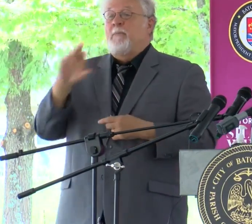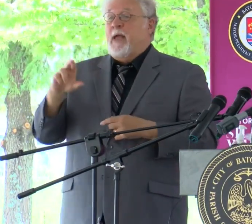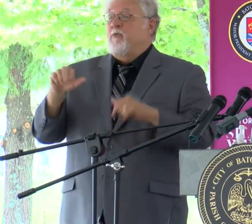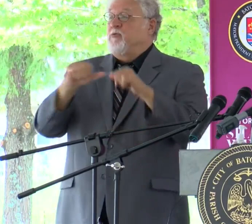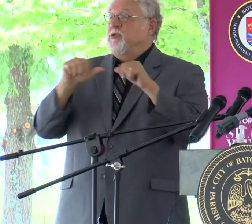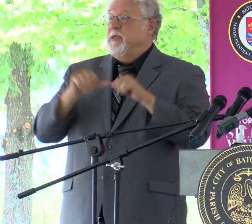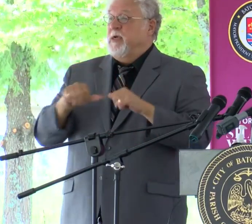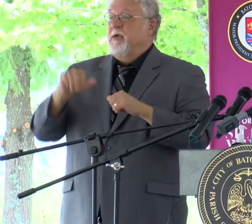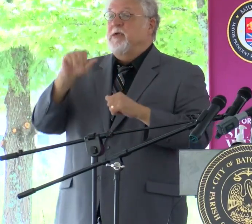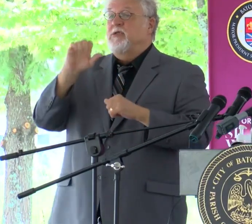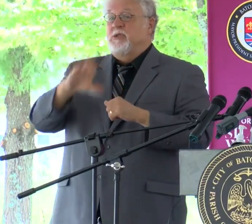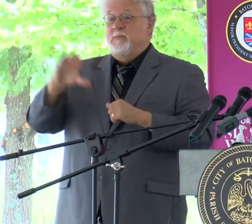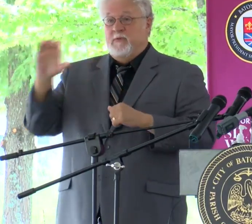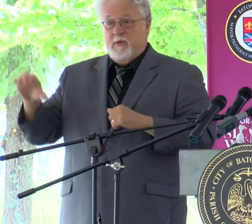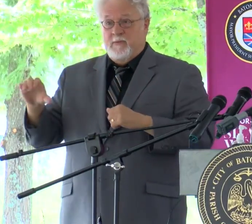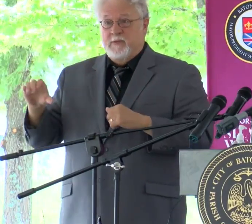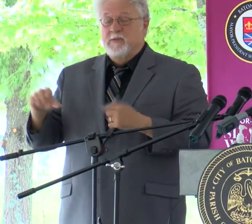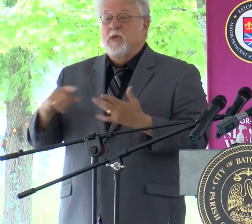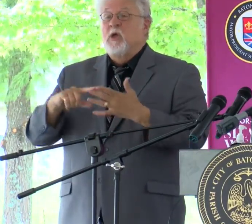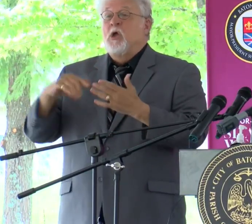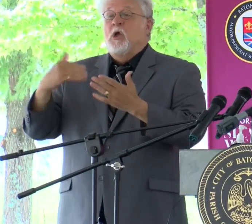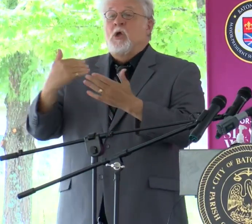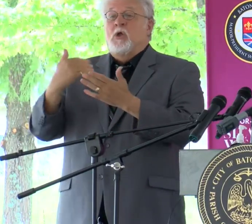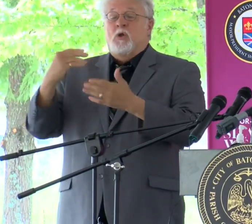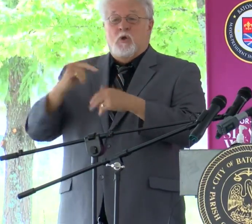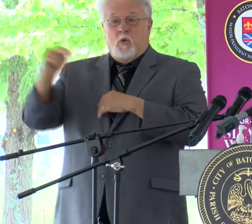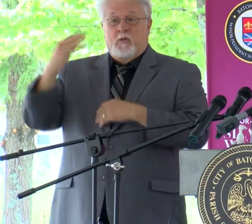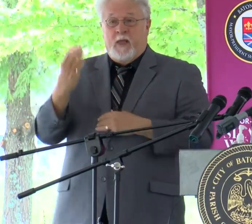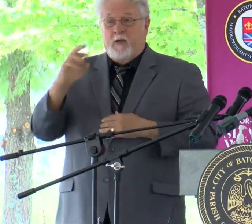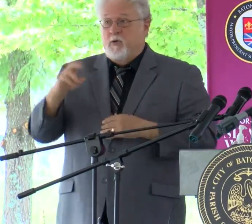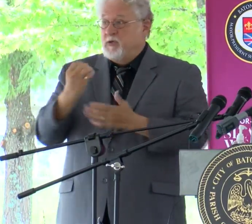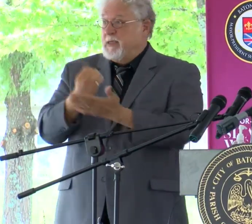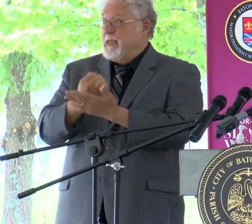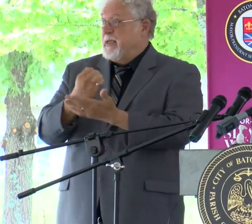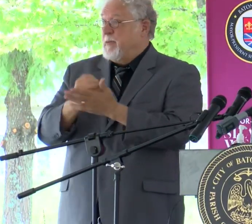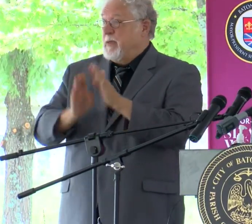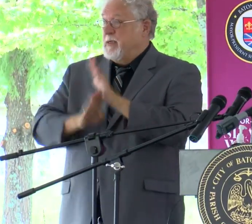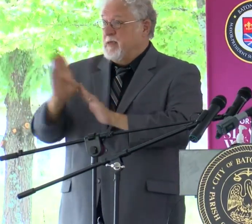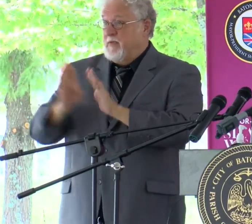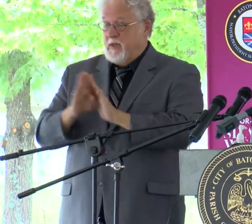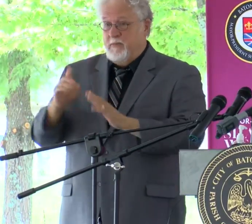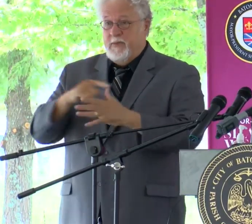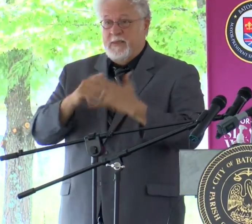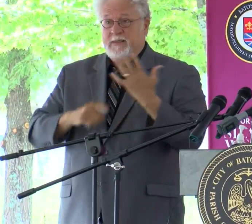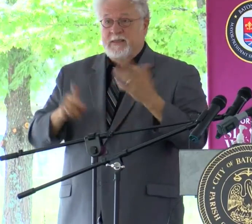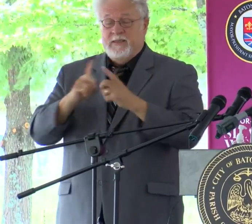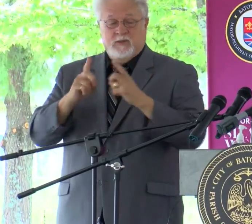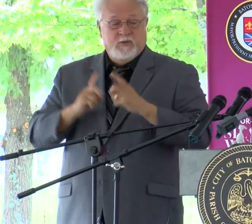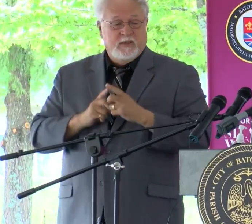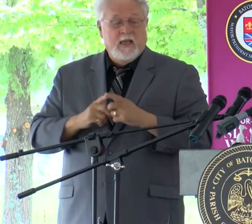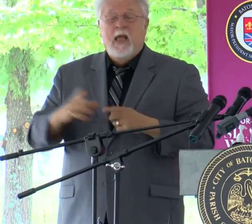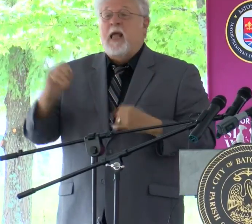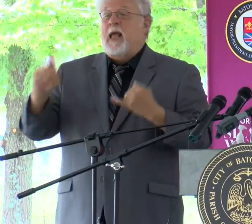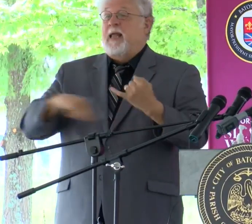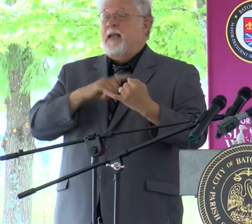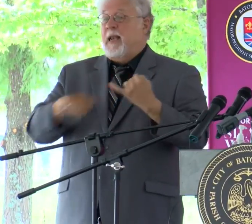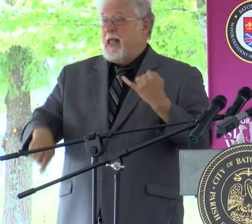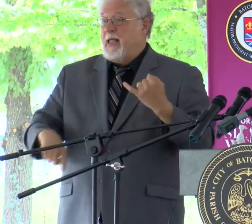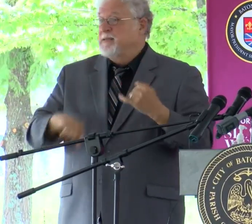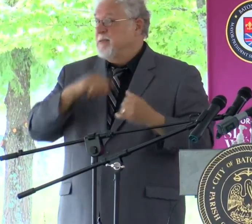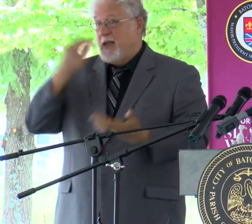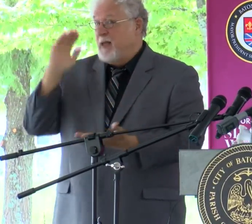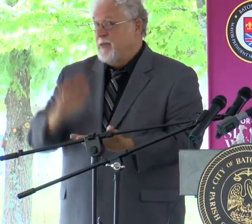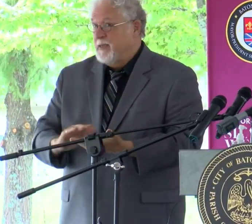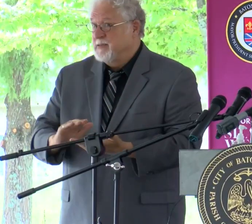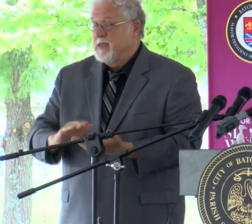Area Chamber, the North Baton Rouge Economic Development District, and last but not